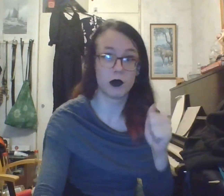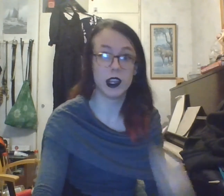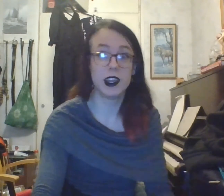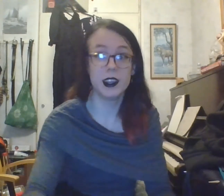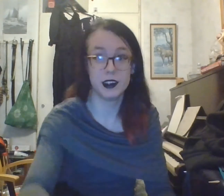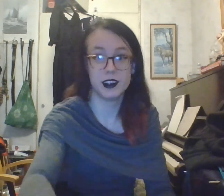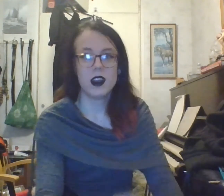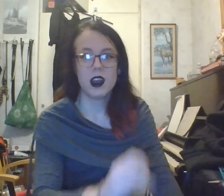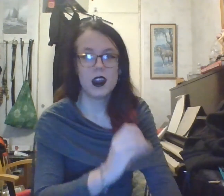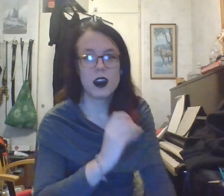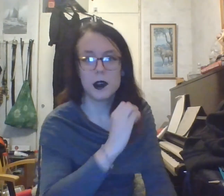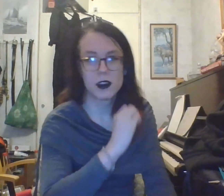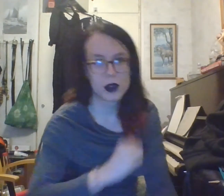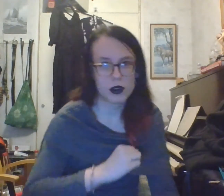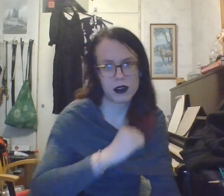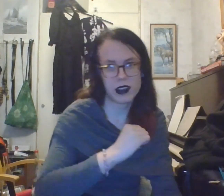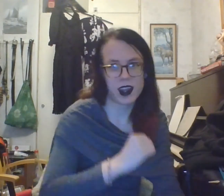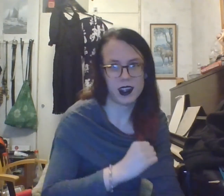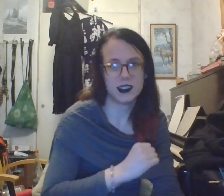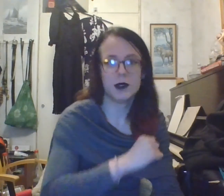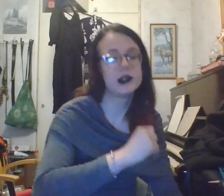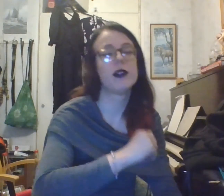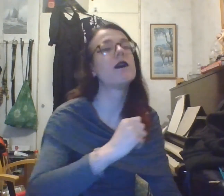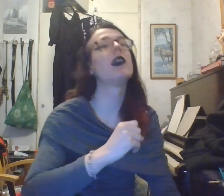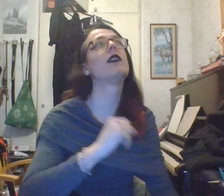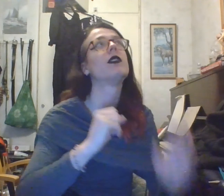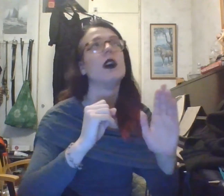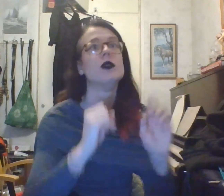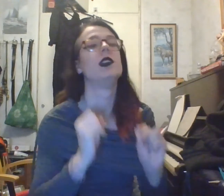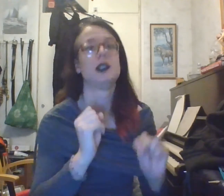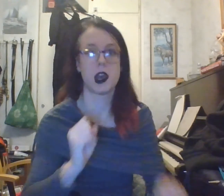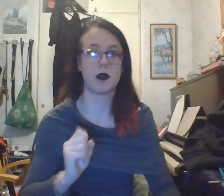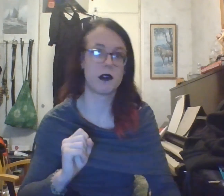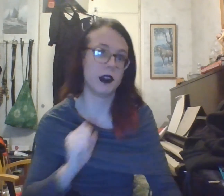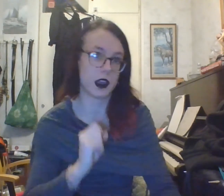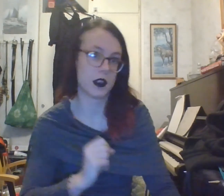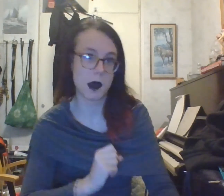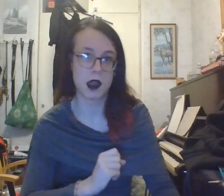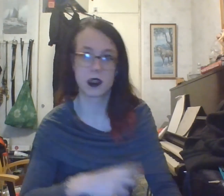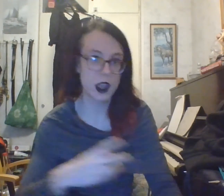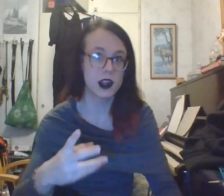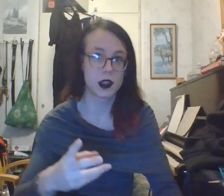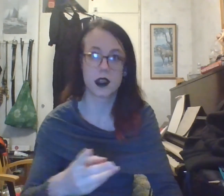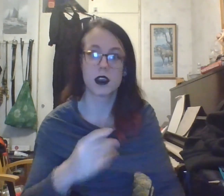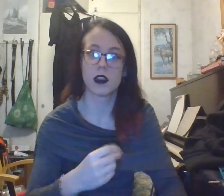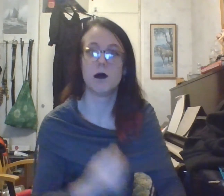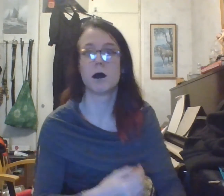needed. Communism is also stateless. Which is something it totally shares with anarchism. statelessness is a big part of